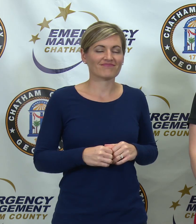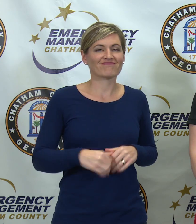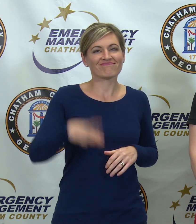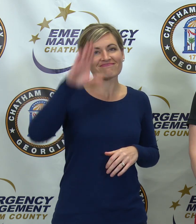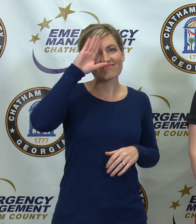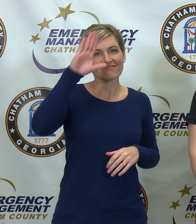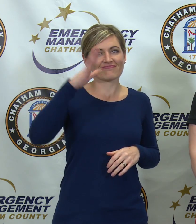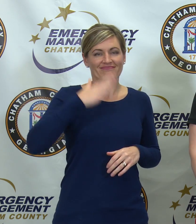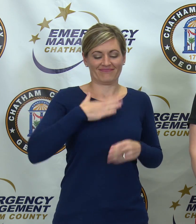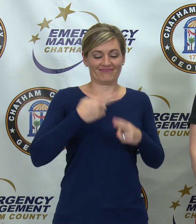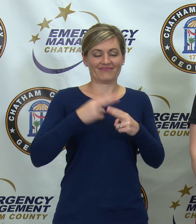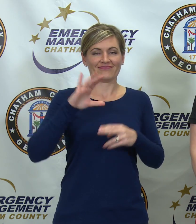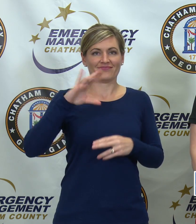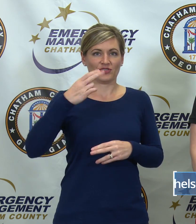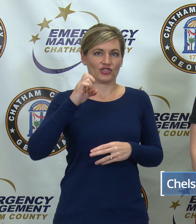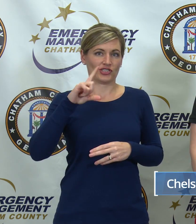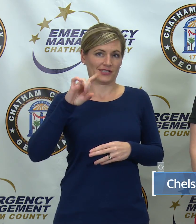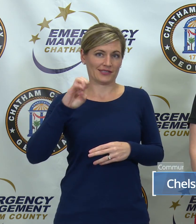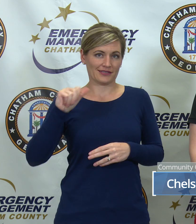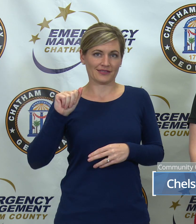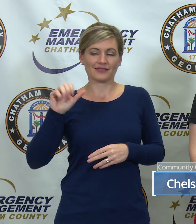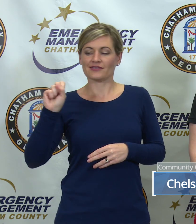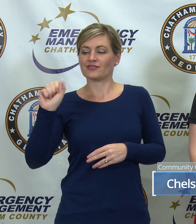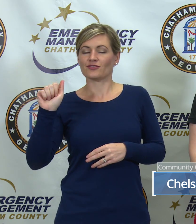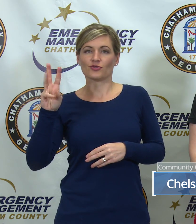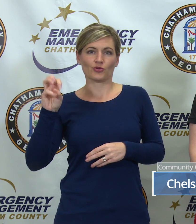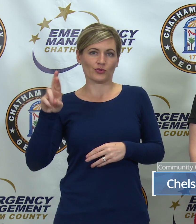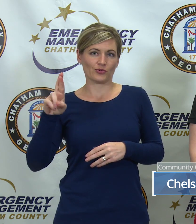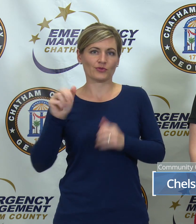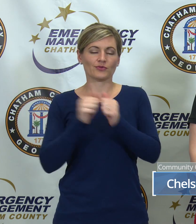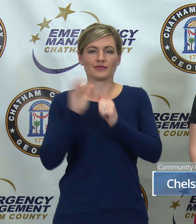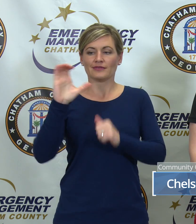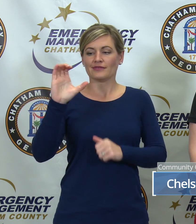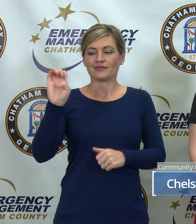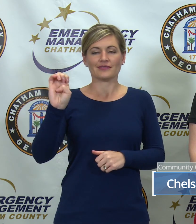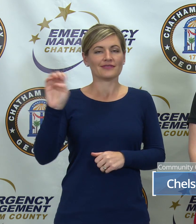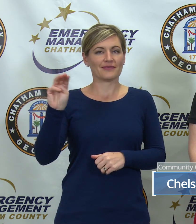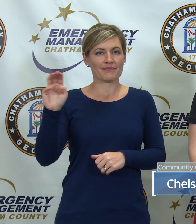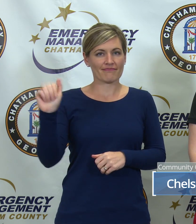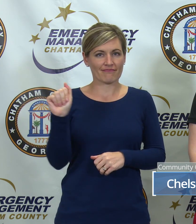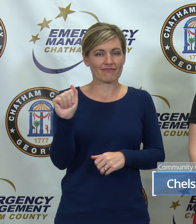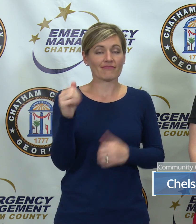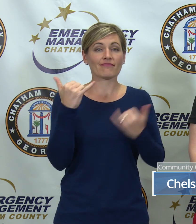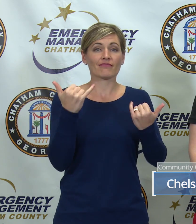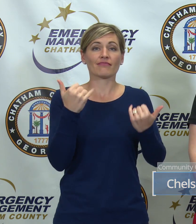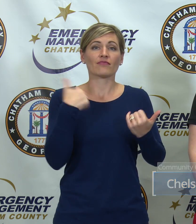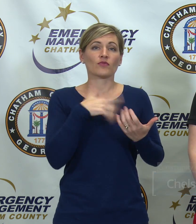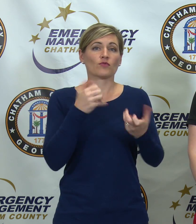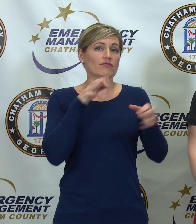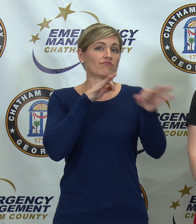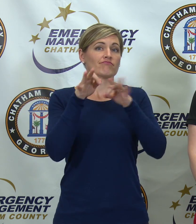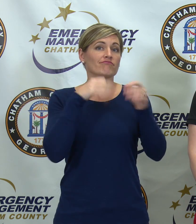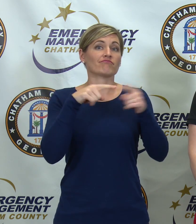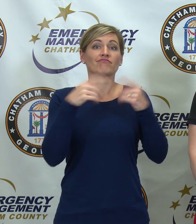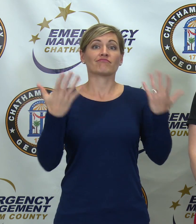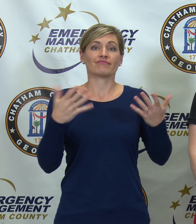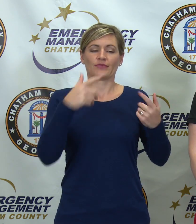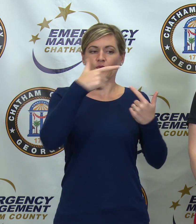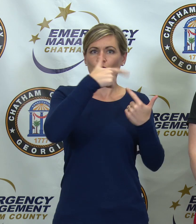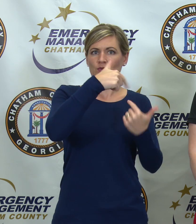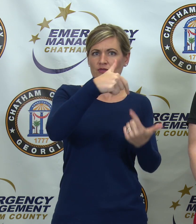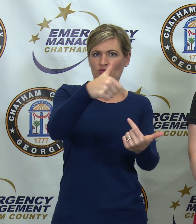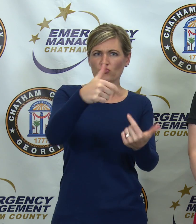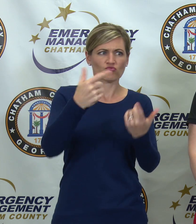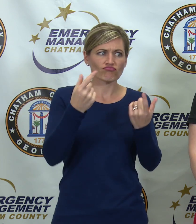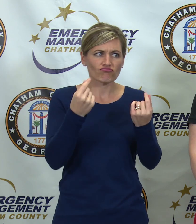Hi, my name is Chelsea Sawyer with the Chatham Emergency Management Agency. Today we would like to provide some tips on how to be safe